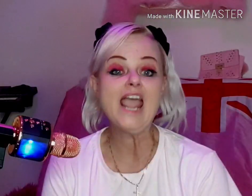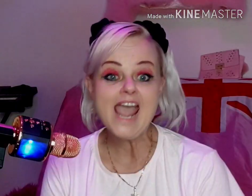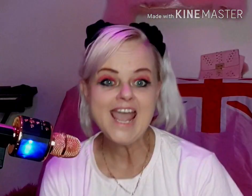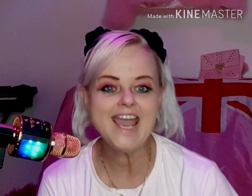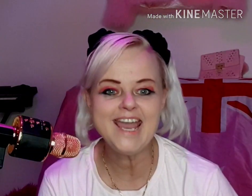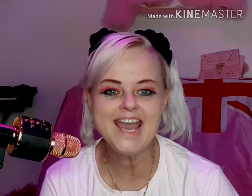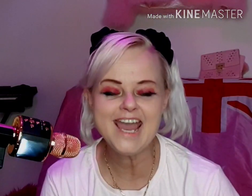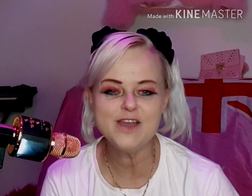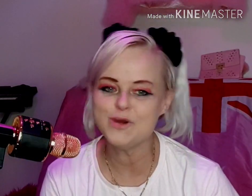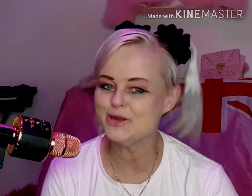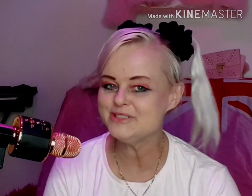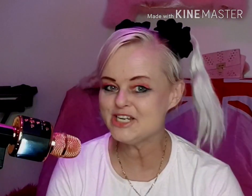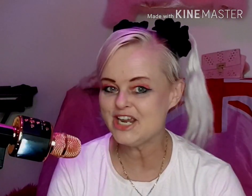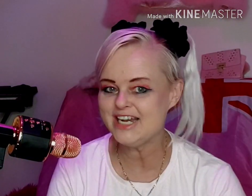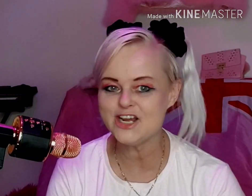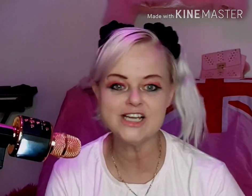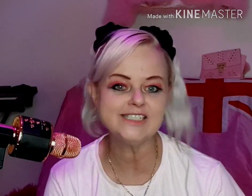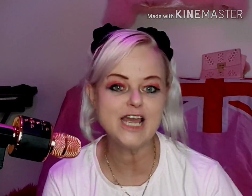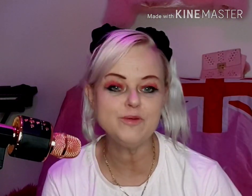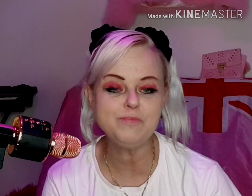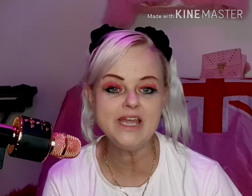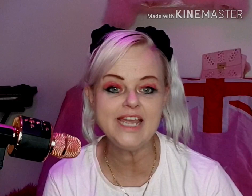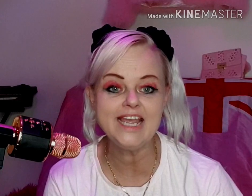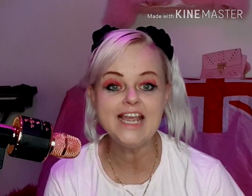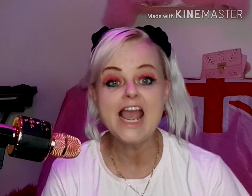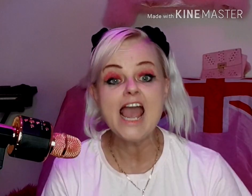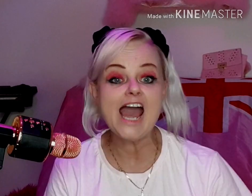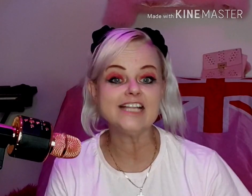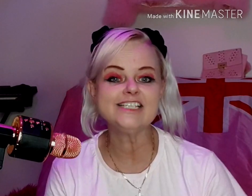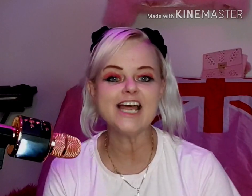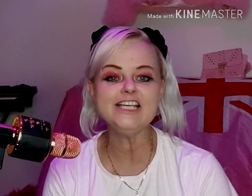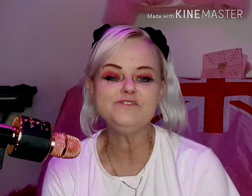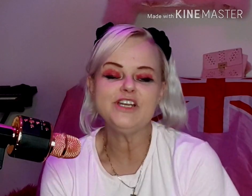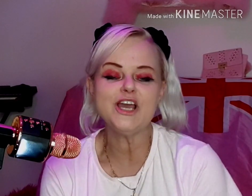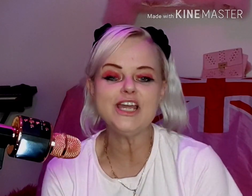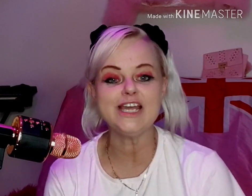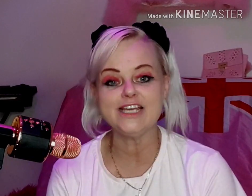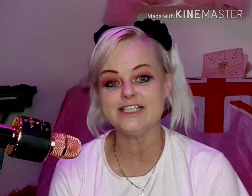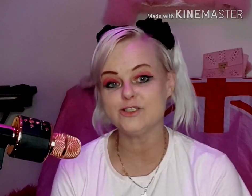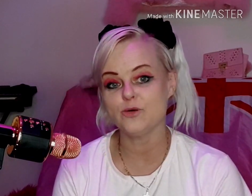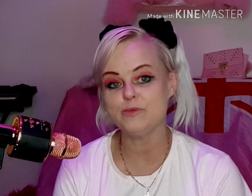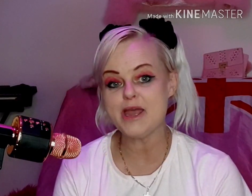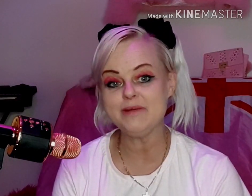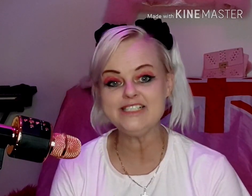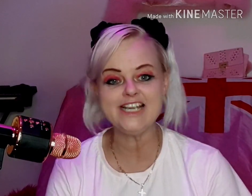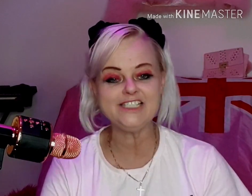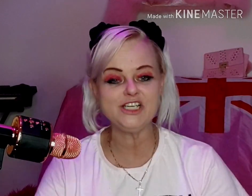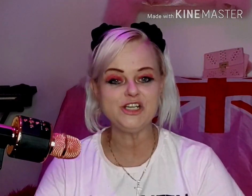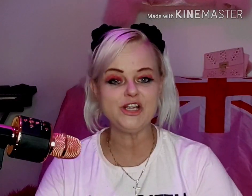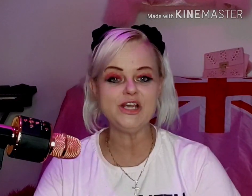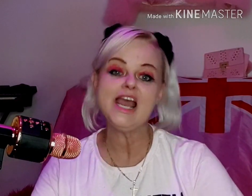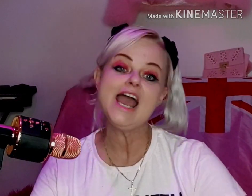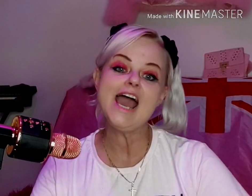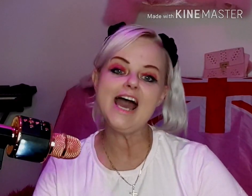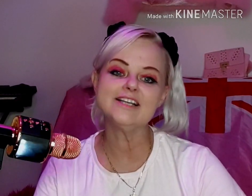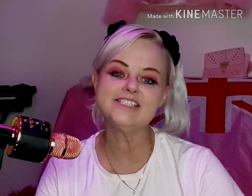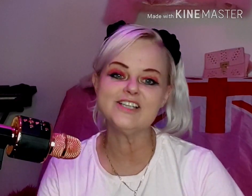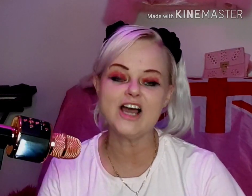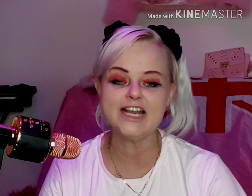Hey hey hey, welcome to Learning Auslan with Pinky and today's video is all about me teaching you how to sign